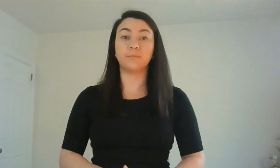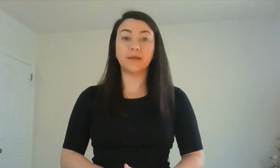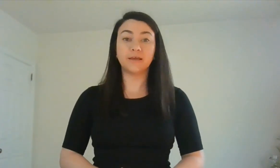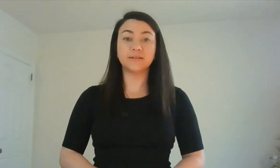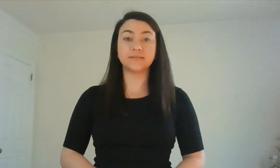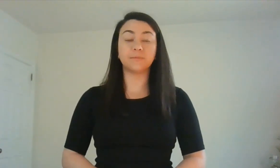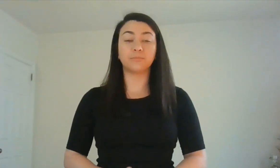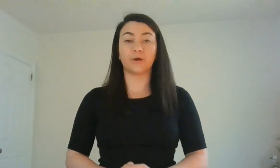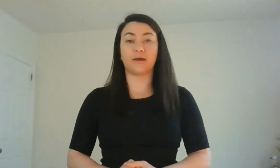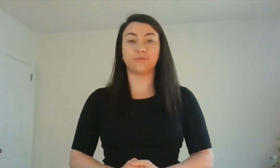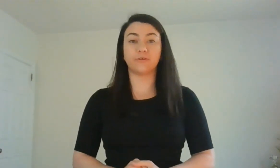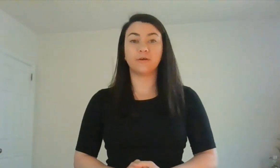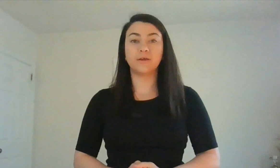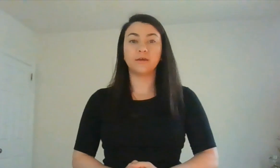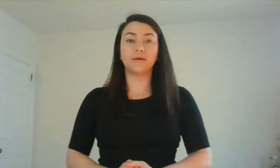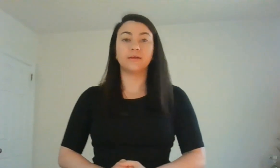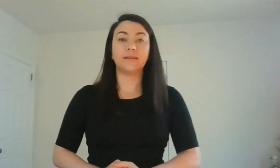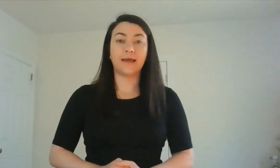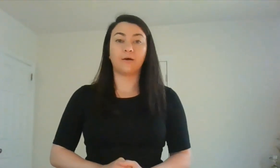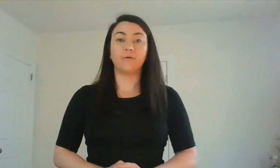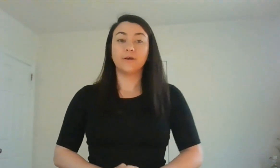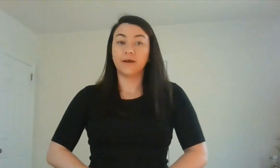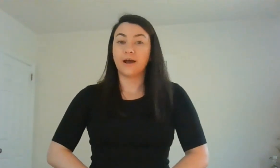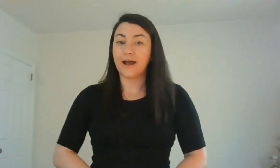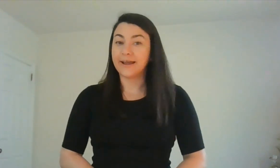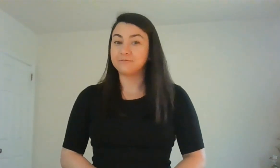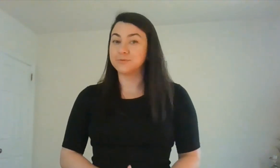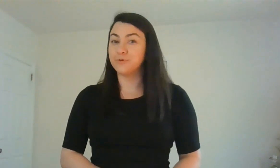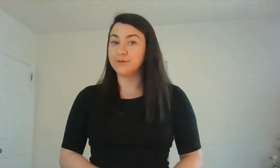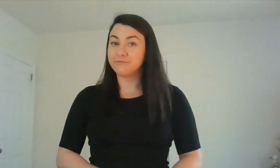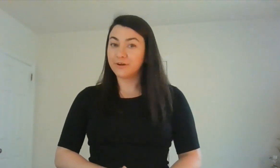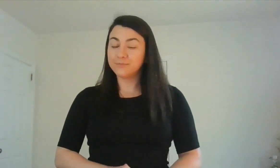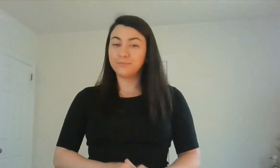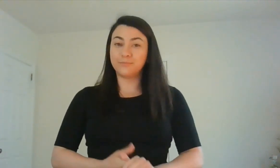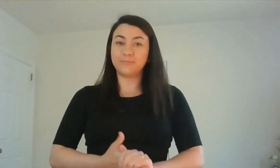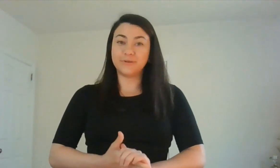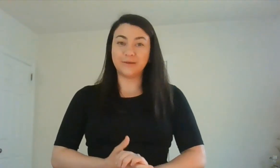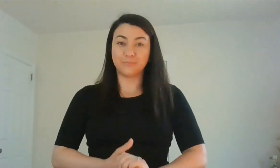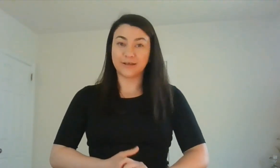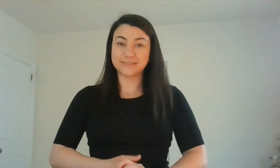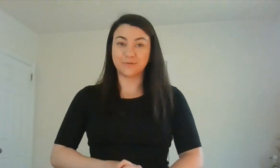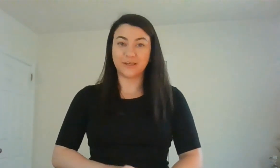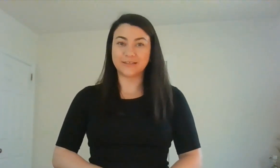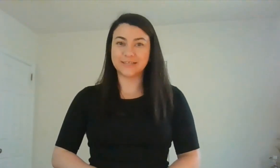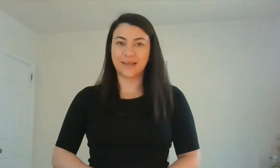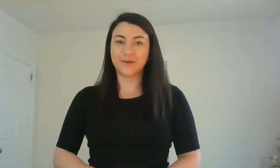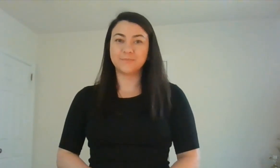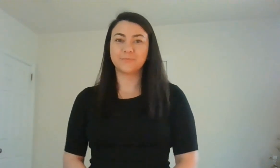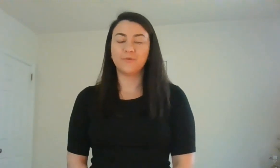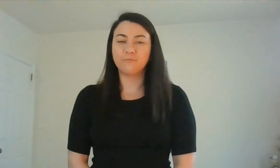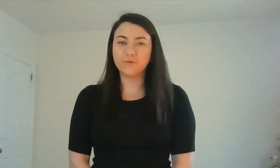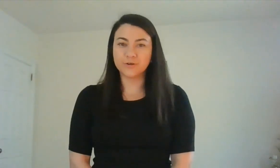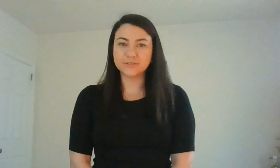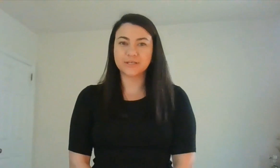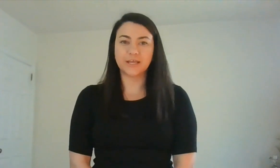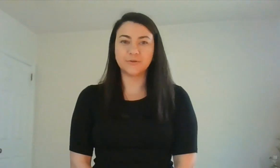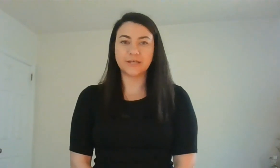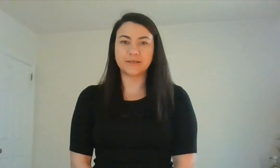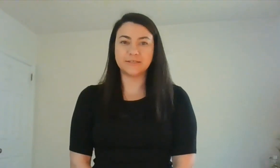big, deep breath. Now, I have some really fun deep breaths that we can take. First, can you take a deep